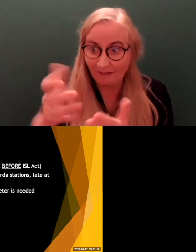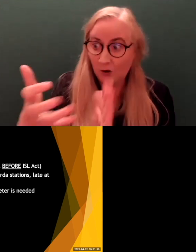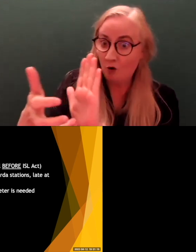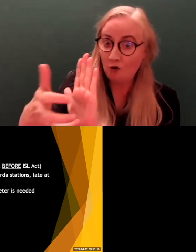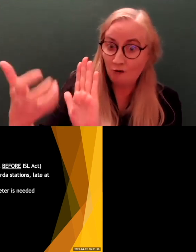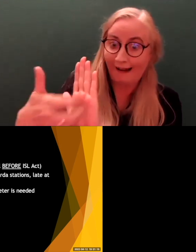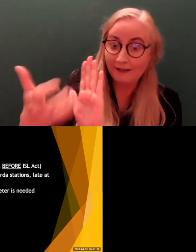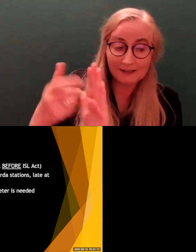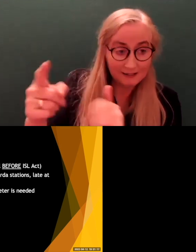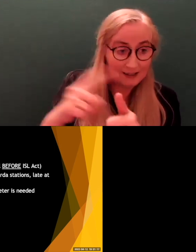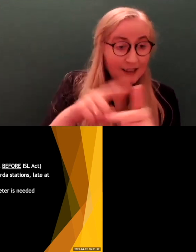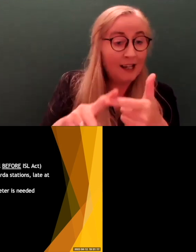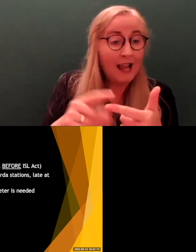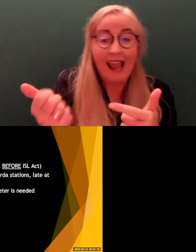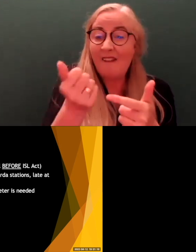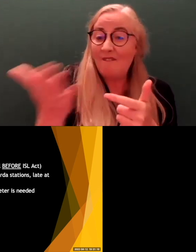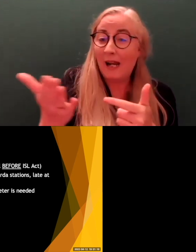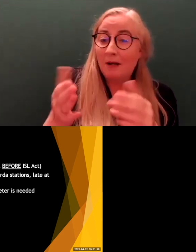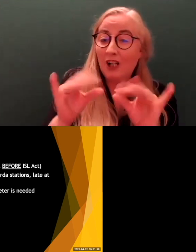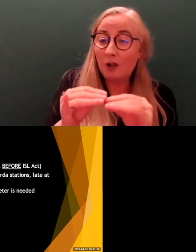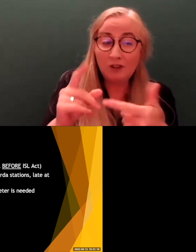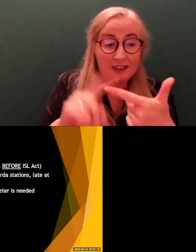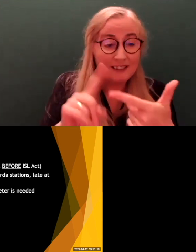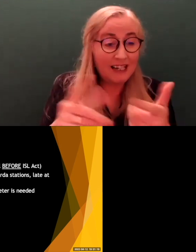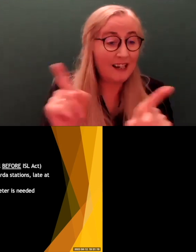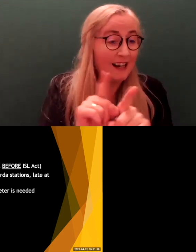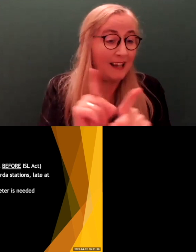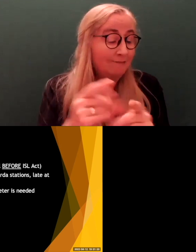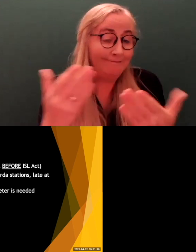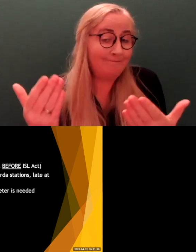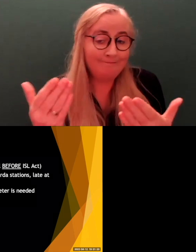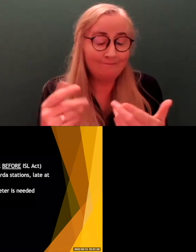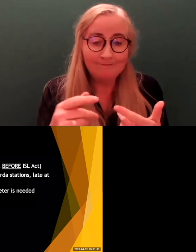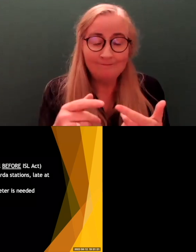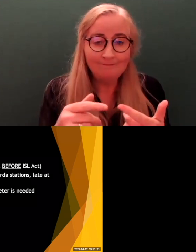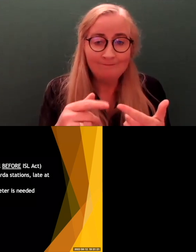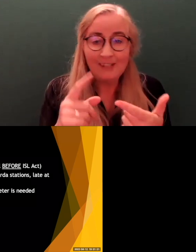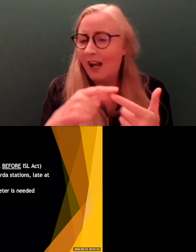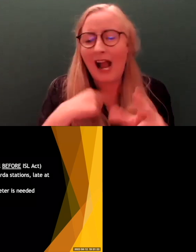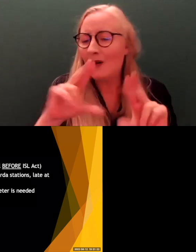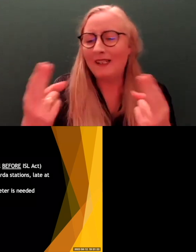Availability of interpreters was a big issue. And I mean, I suppose I don't need to explain that to anyone here tonight,